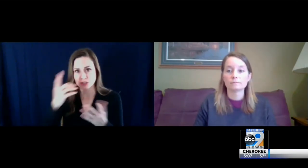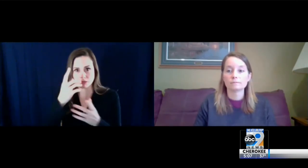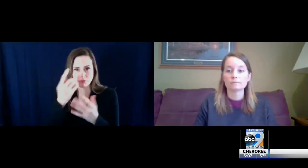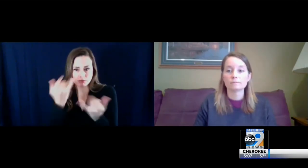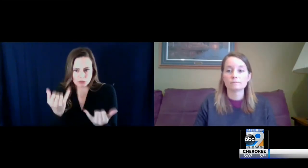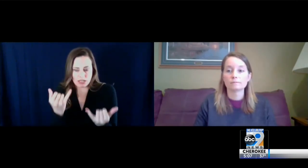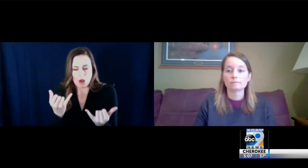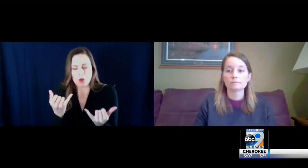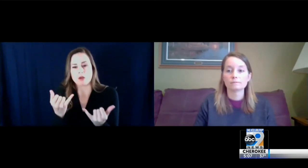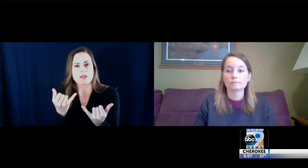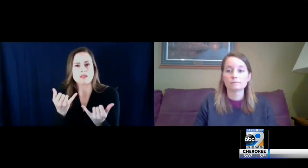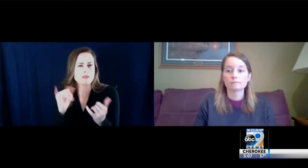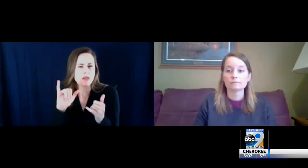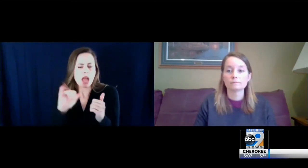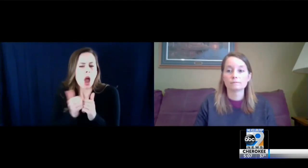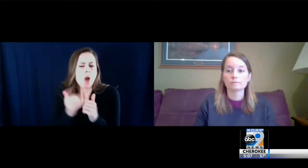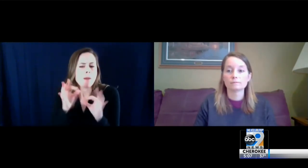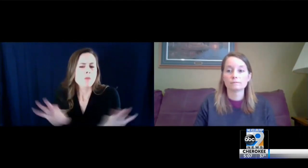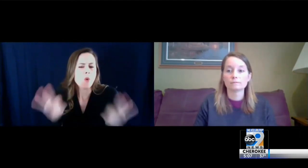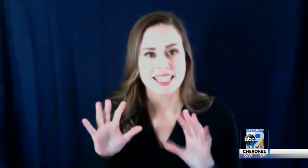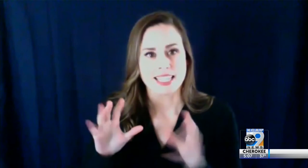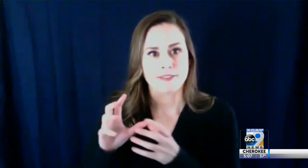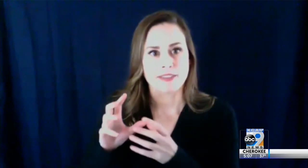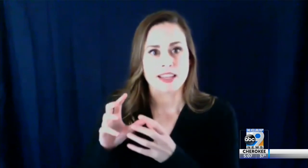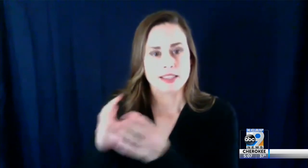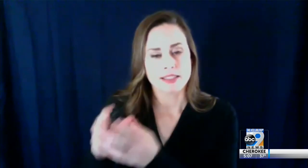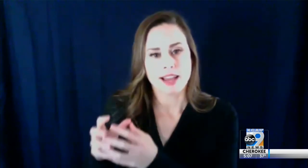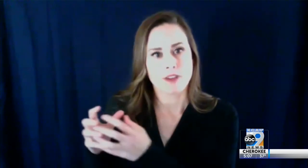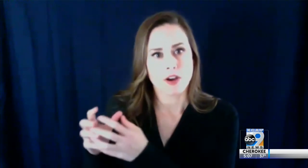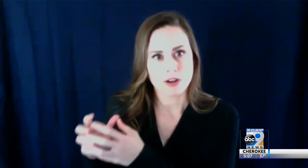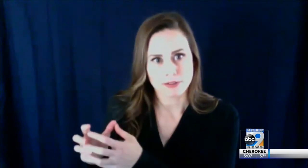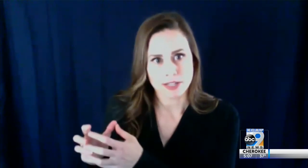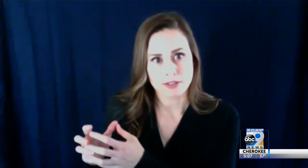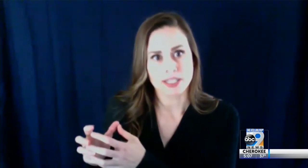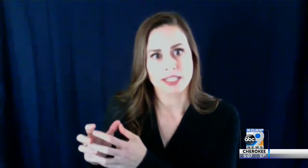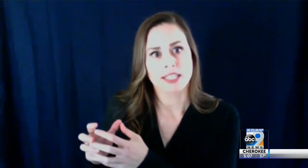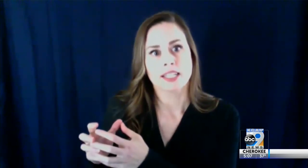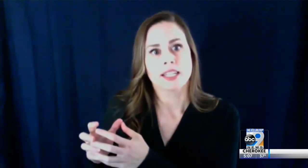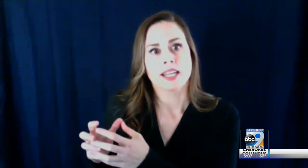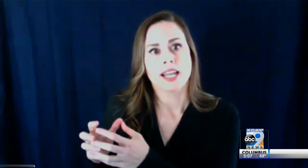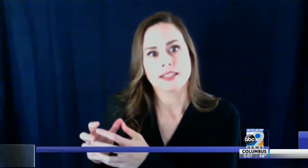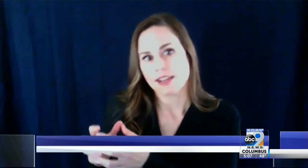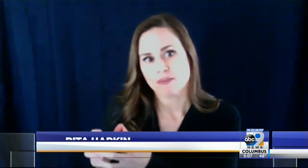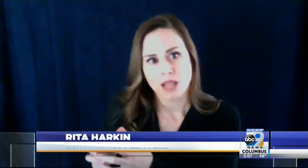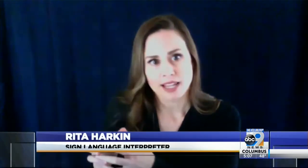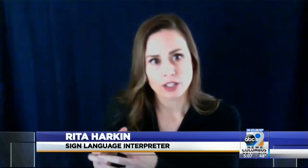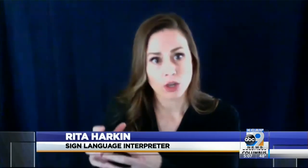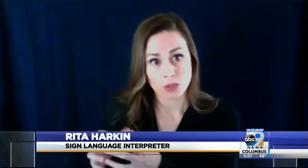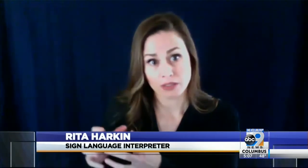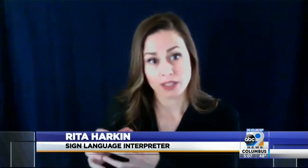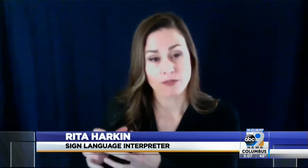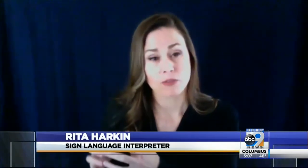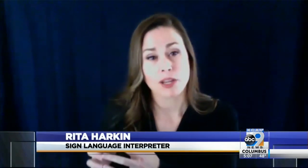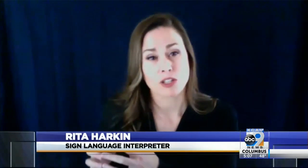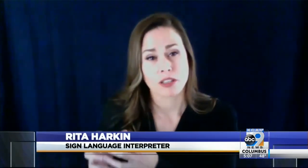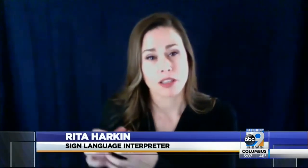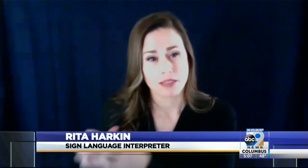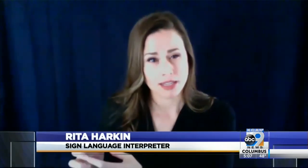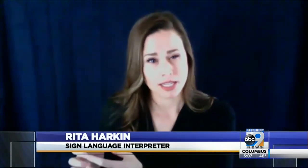closed captioning isn't always enough. If the deaf hard of hearing and deaf blind don't get the information that they need